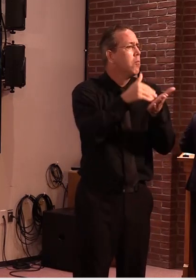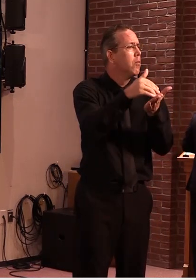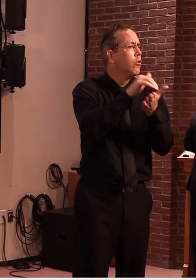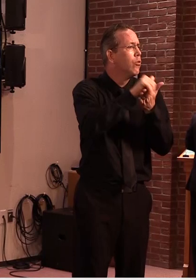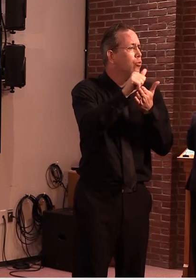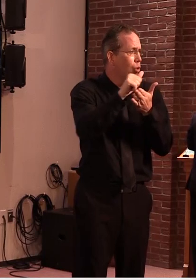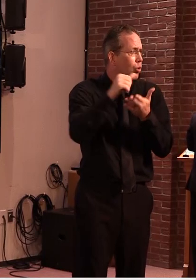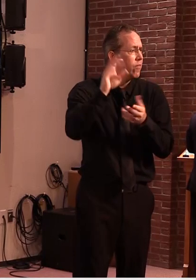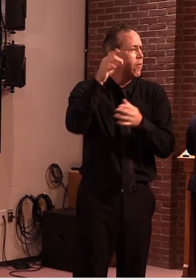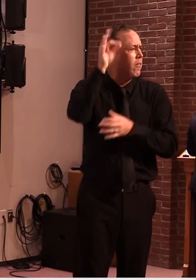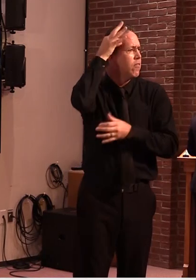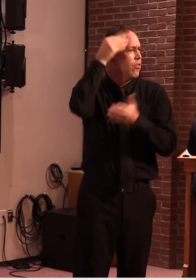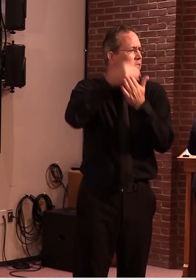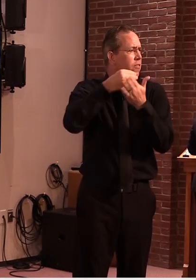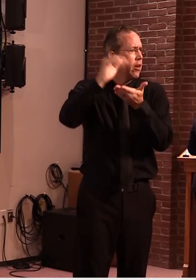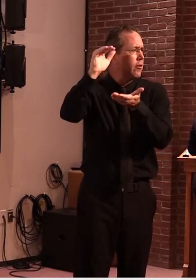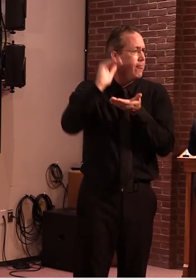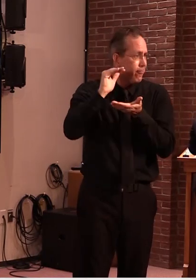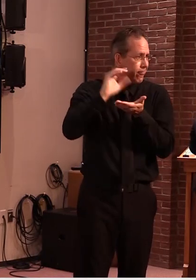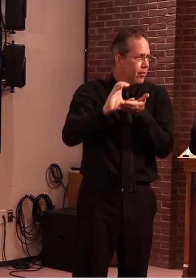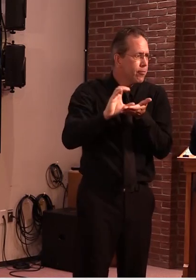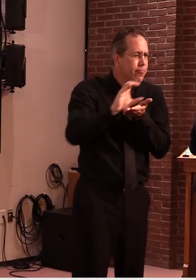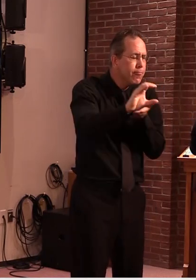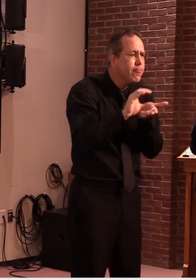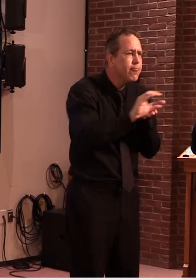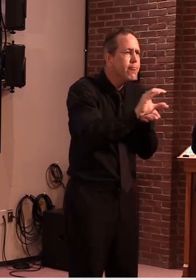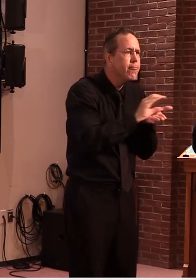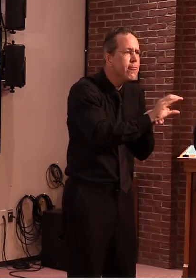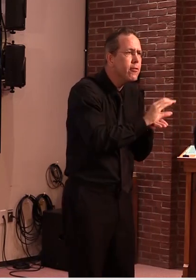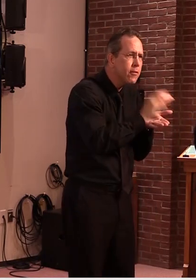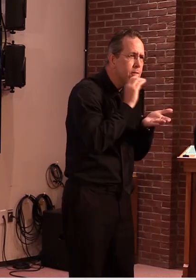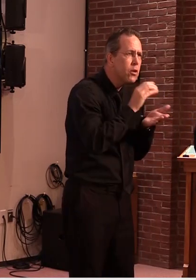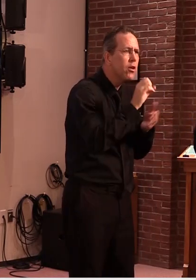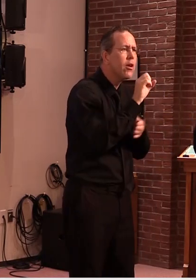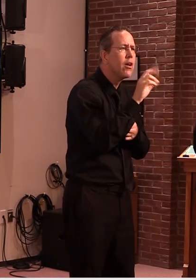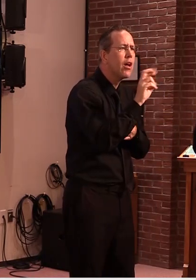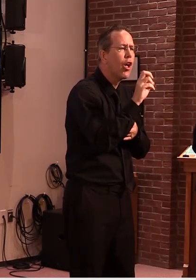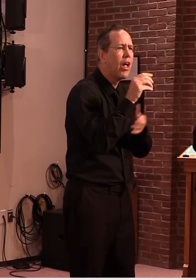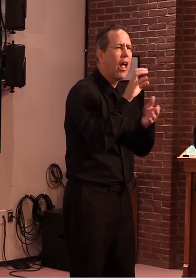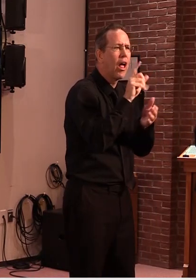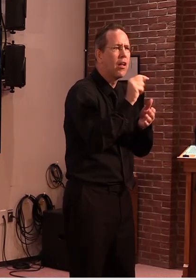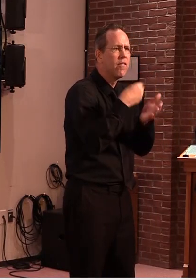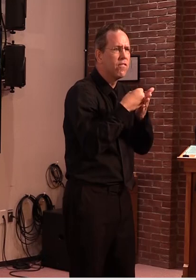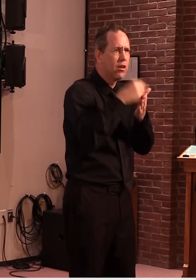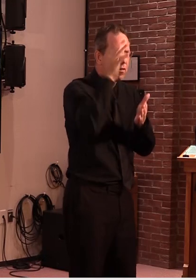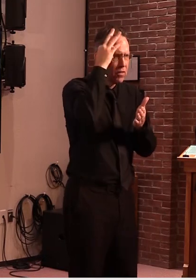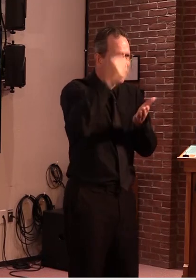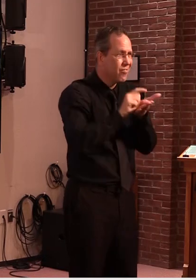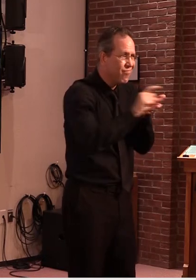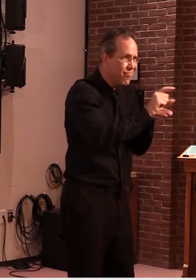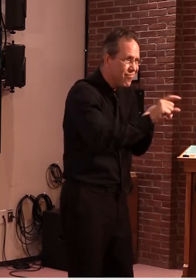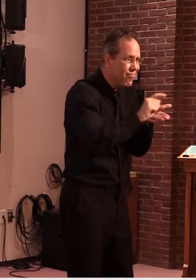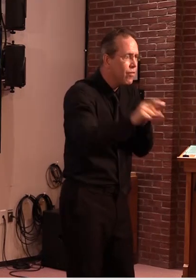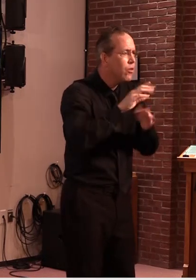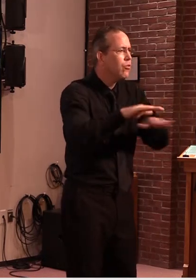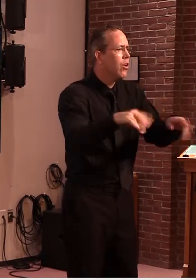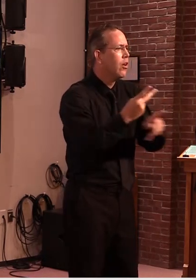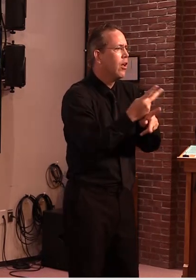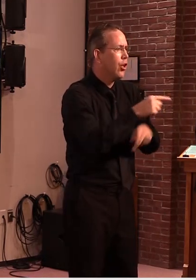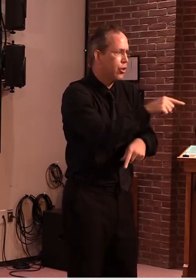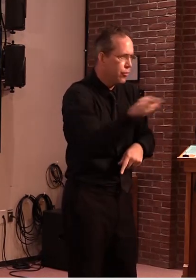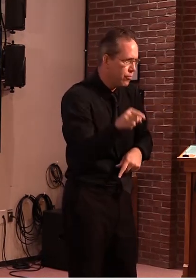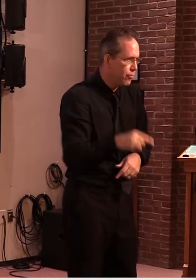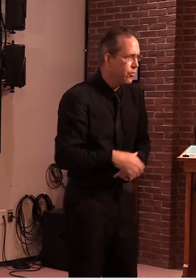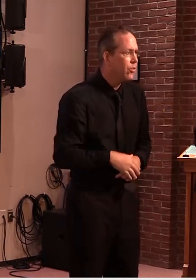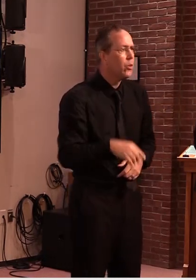funding we received this will help child care providers with losses and additional expenses due to COVID